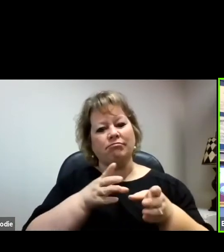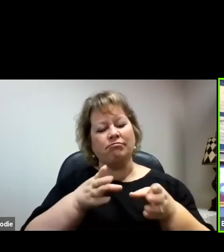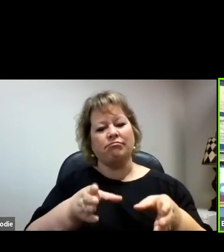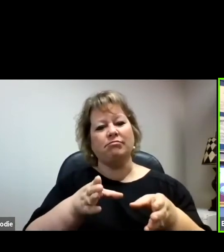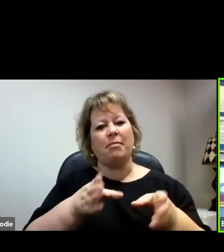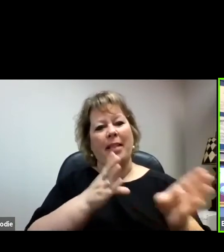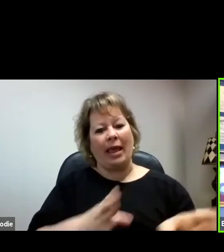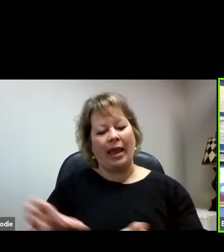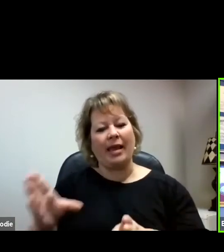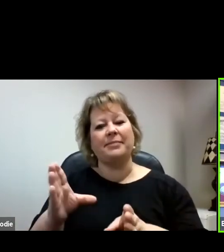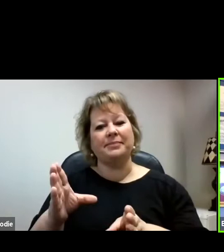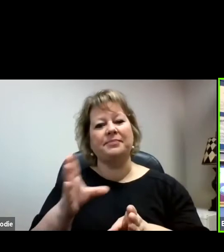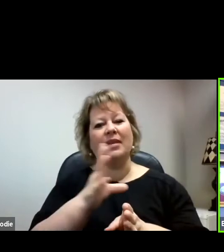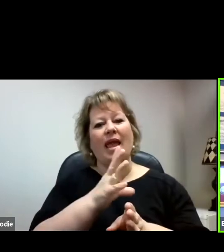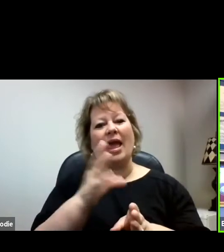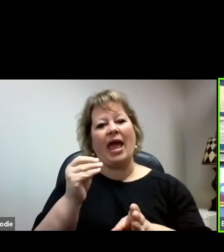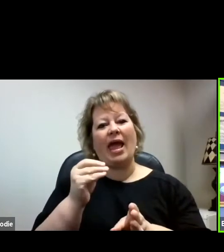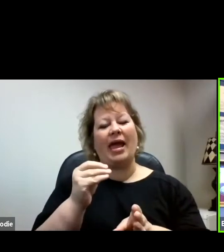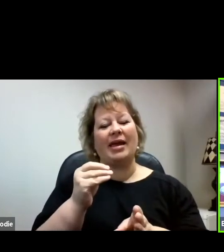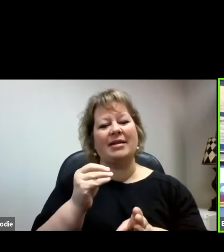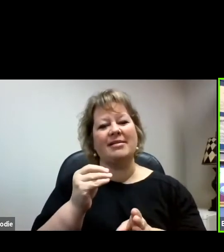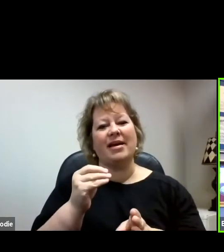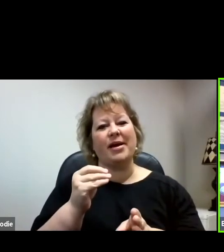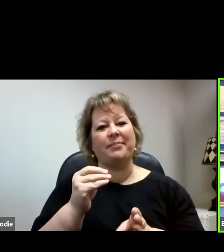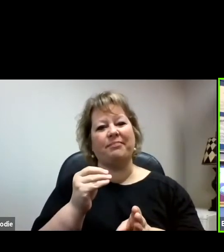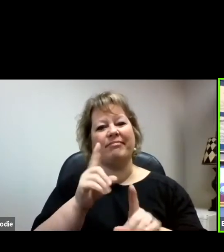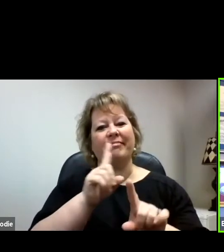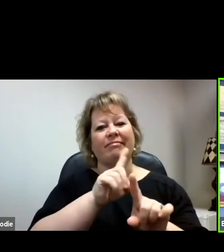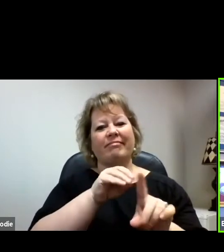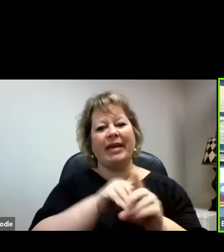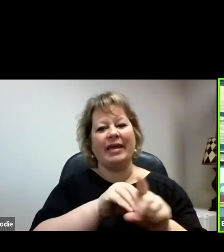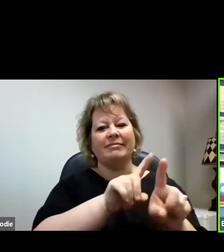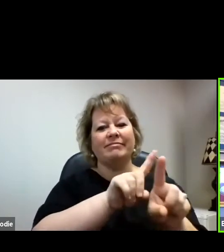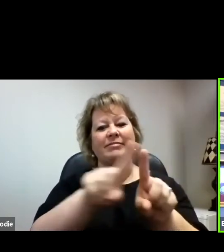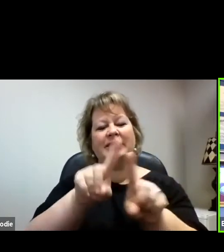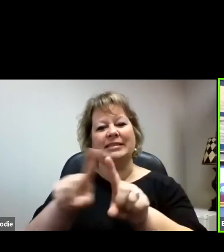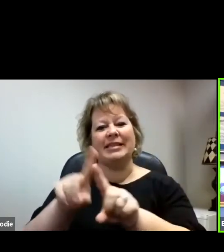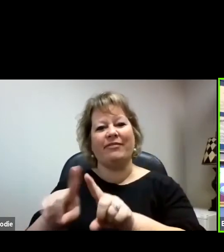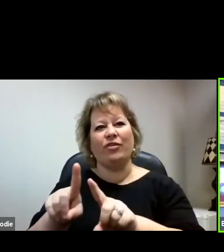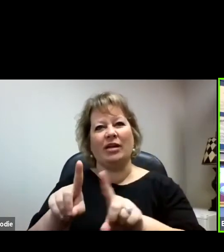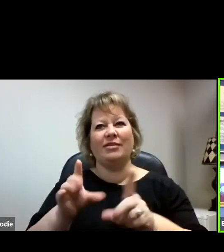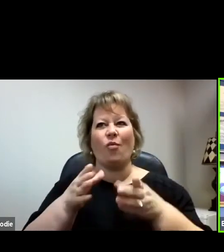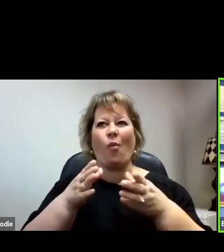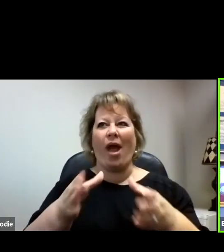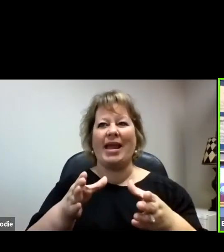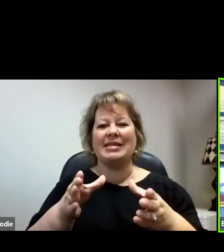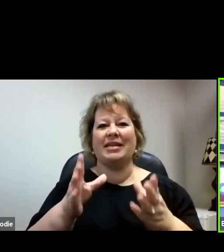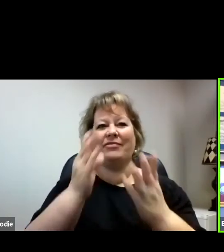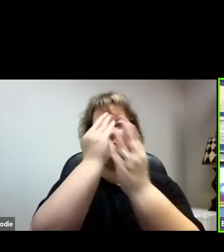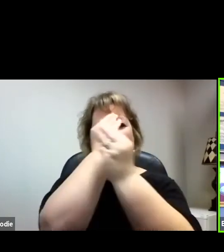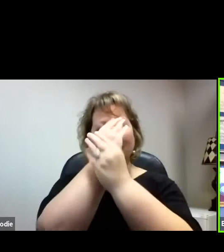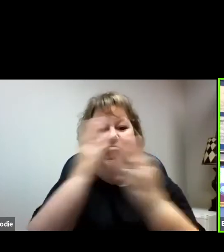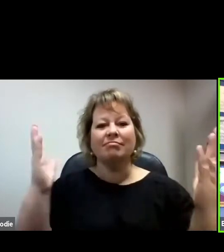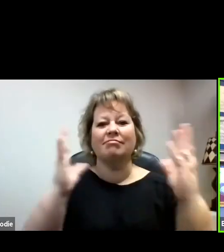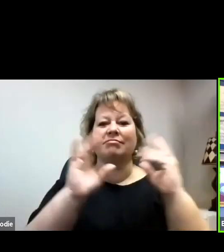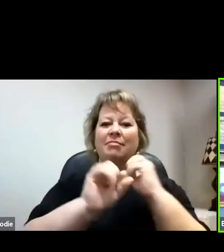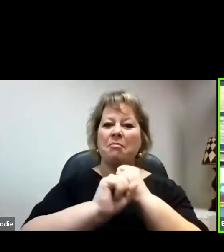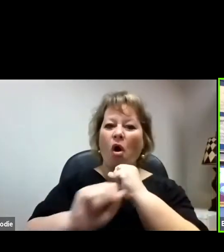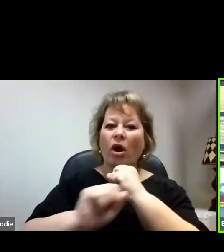and various parts of getting the word out, marketing in particular,